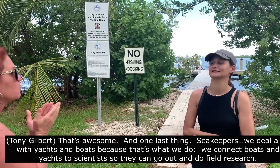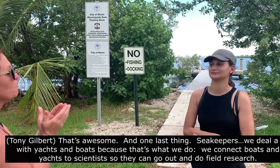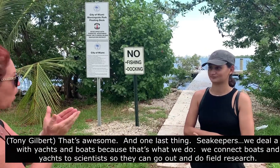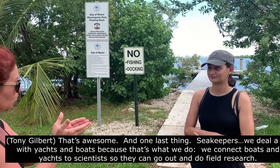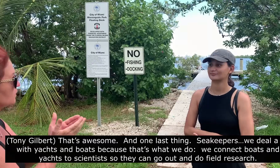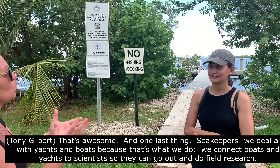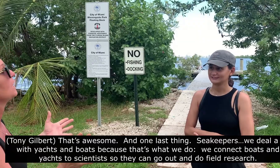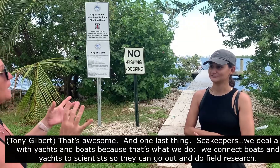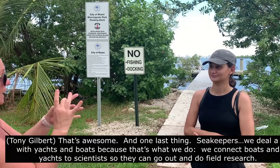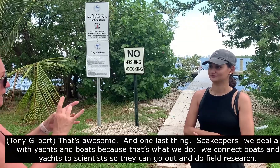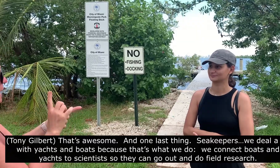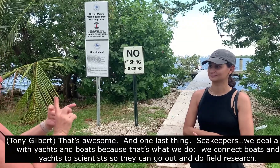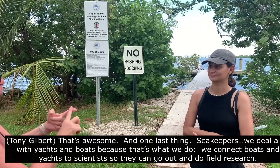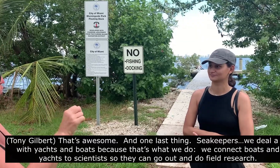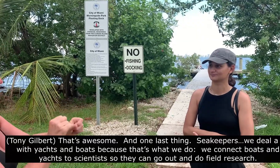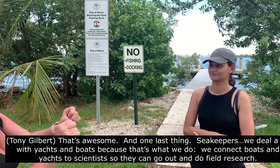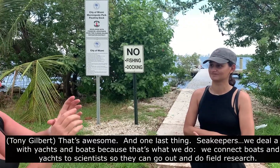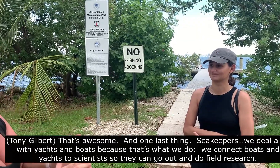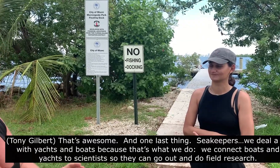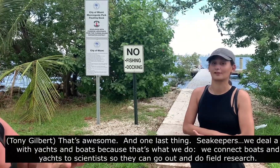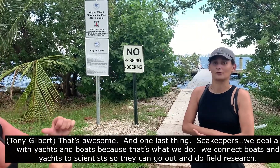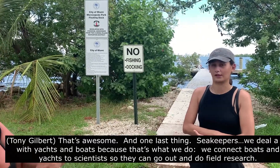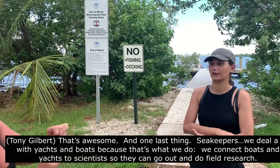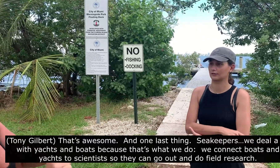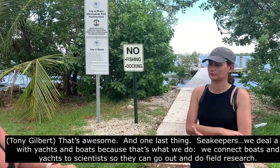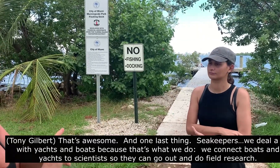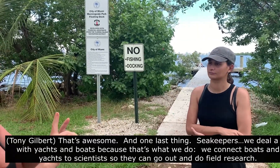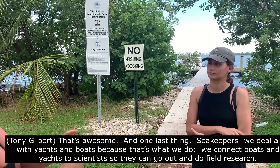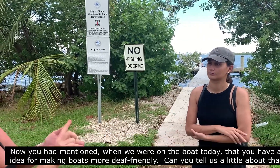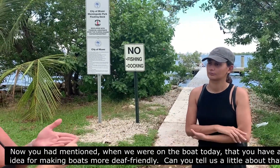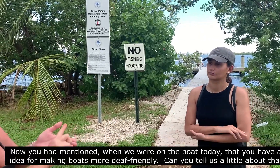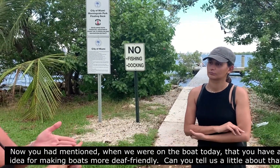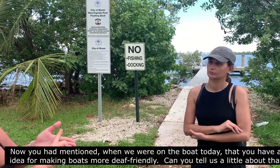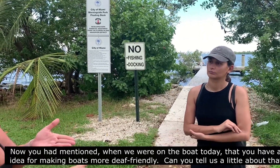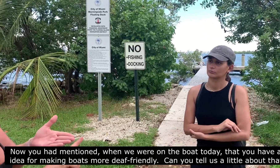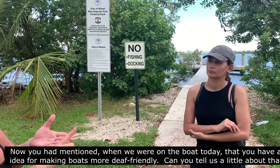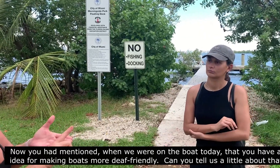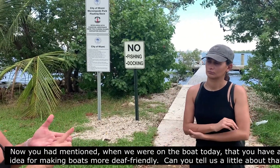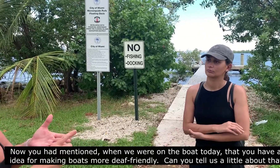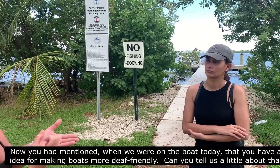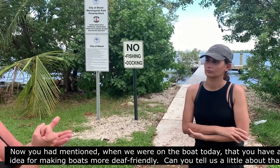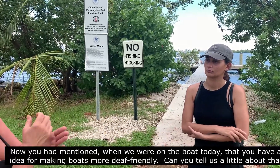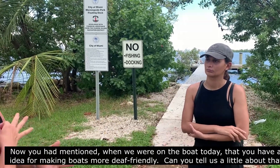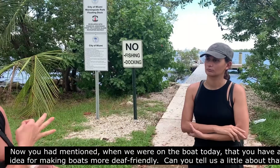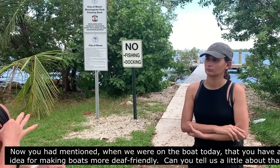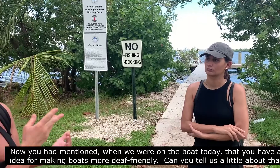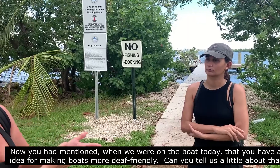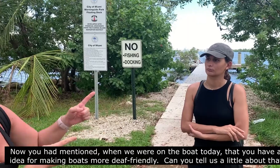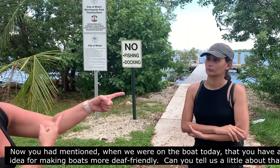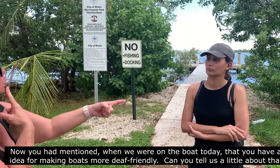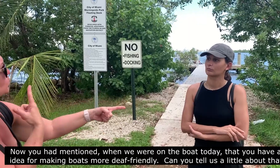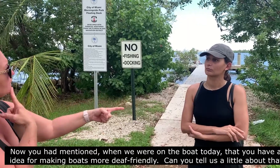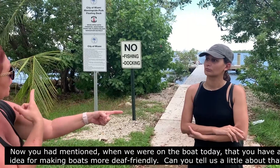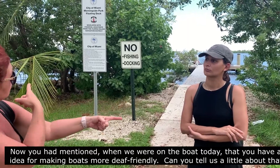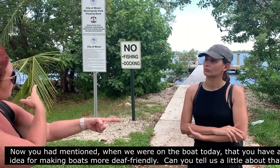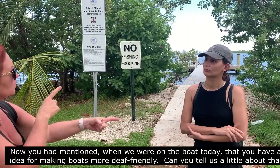and yachts to scientists so that they can go out and do field research. Now, you had mentioned when we were on the boat today that you have an idea